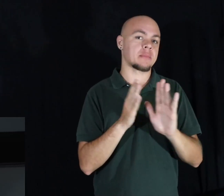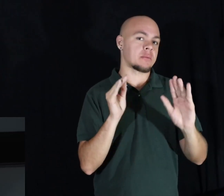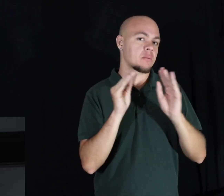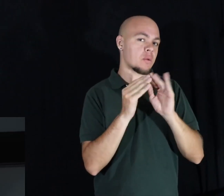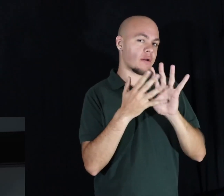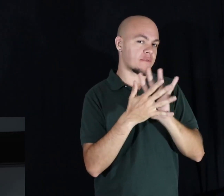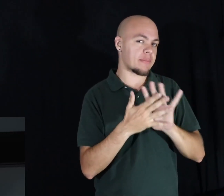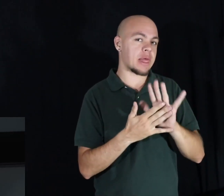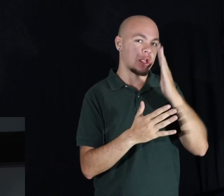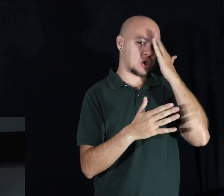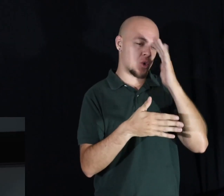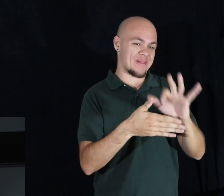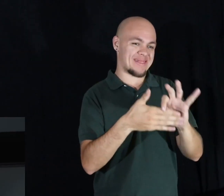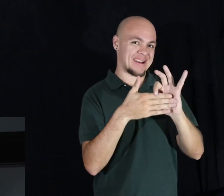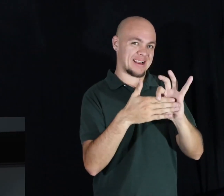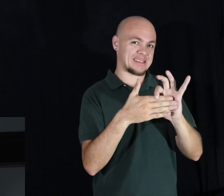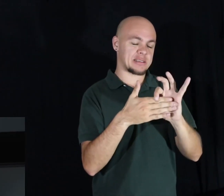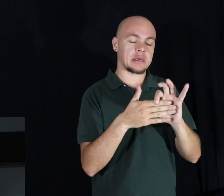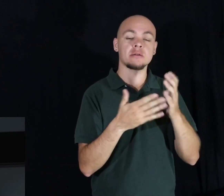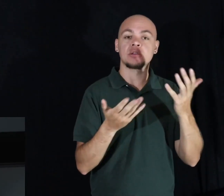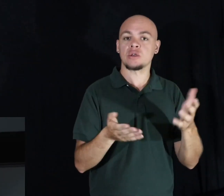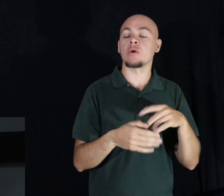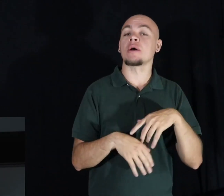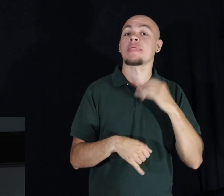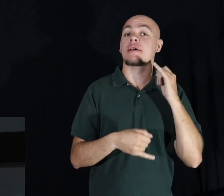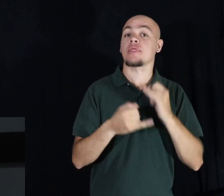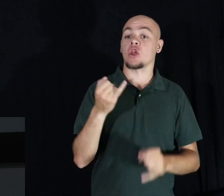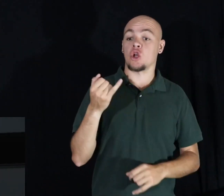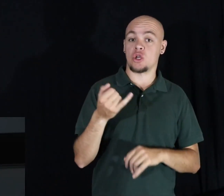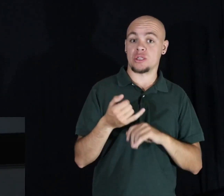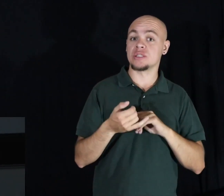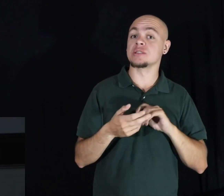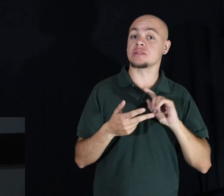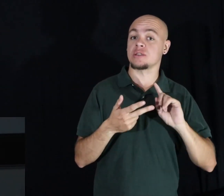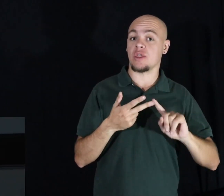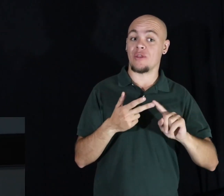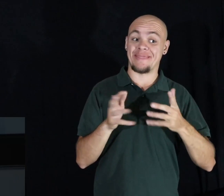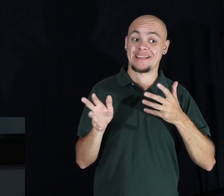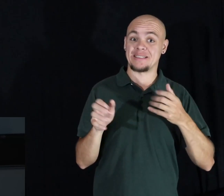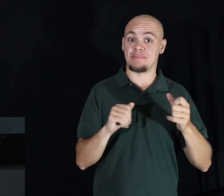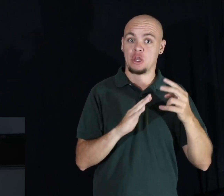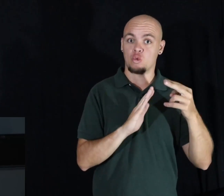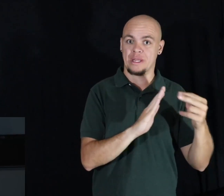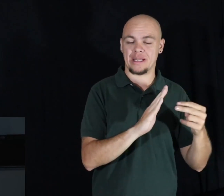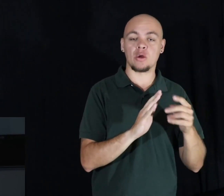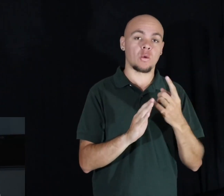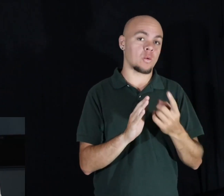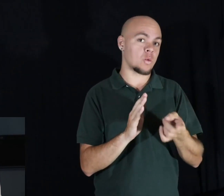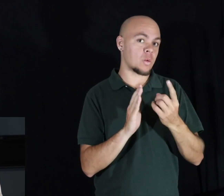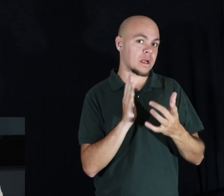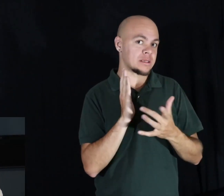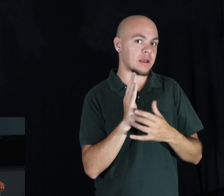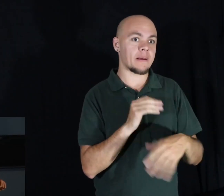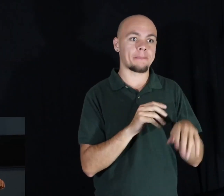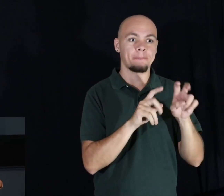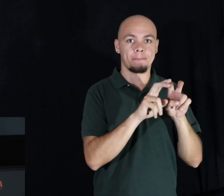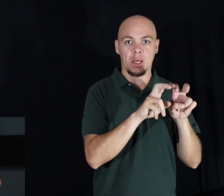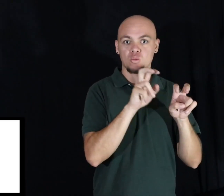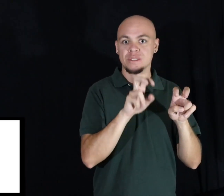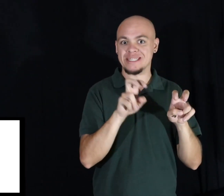with the content. So when you do come to the final stage, speed reading, using one of the techniques such as bouncing,